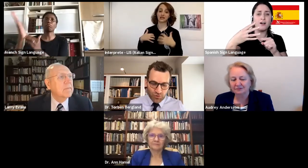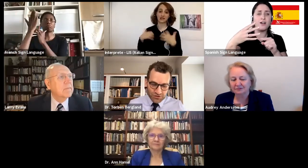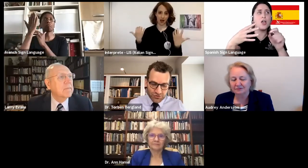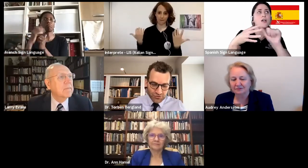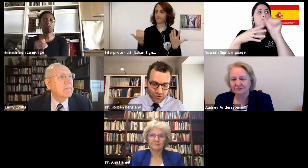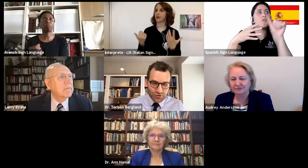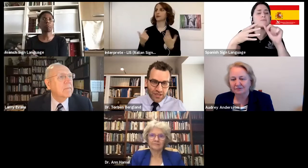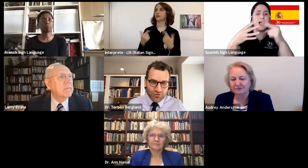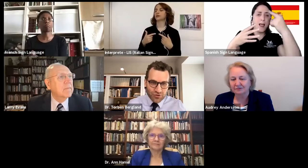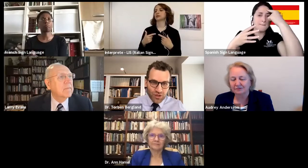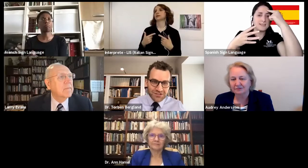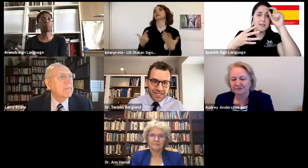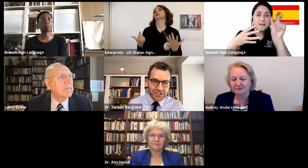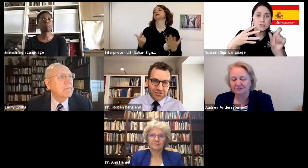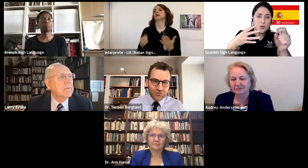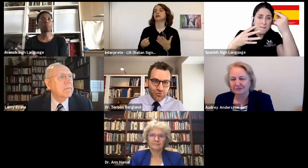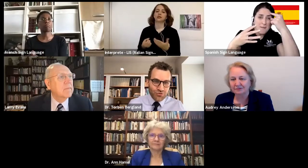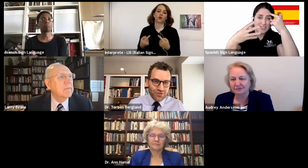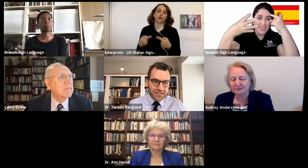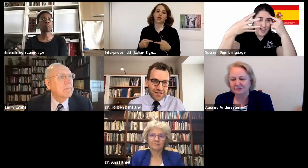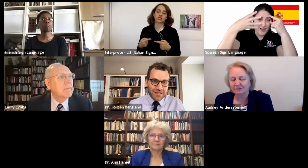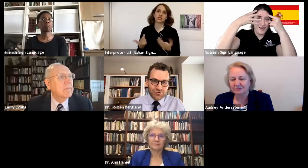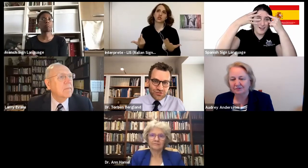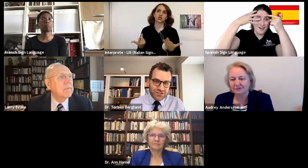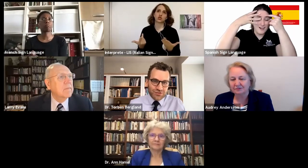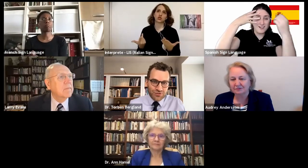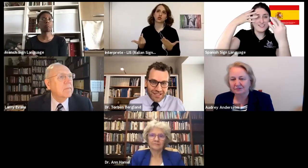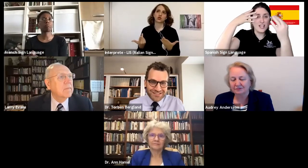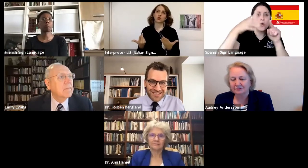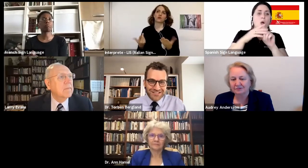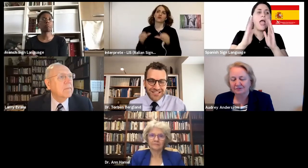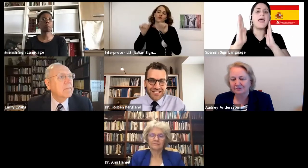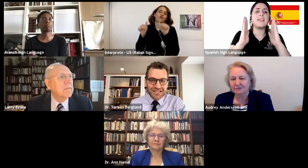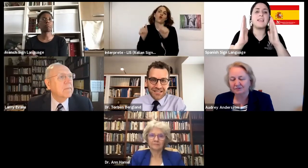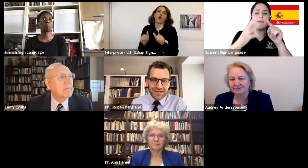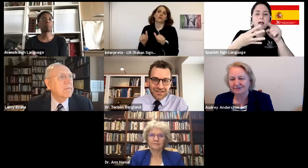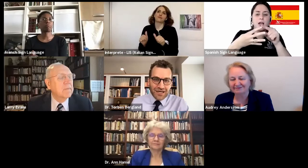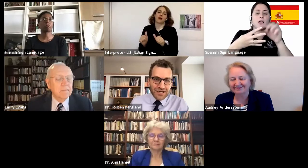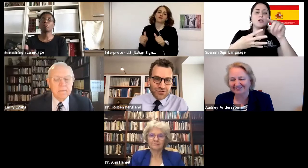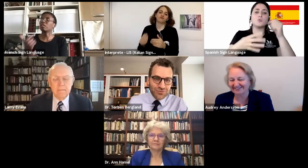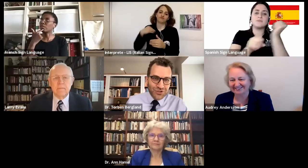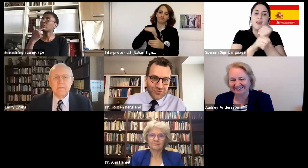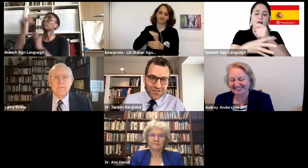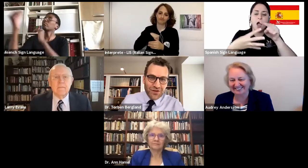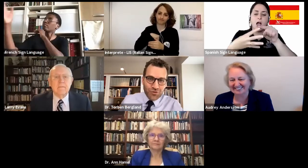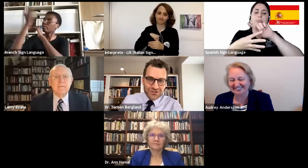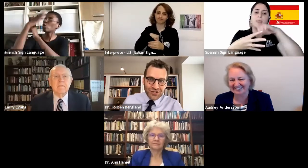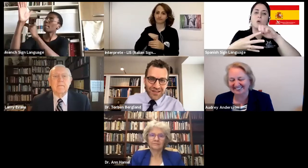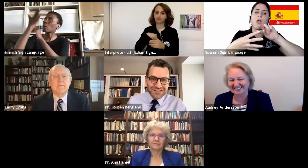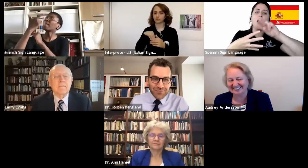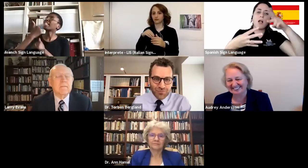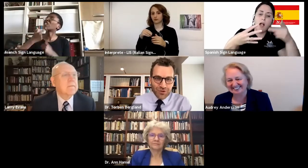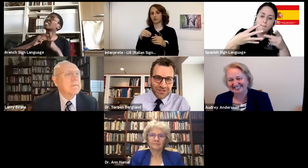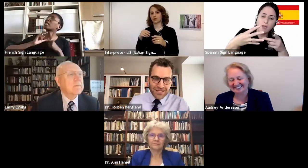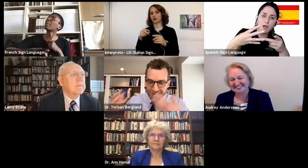it is this process, you, you enter into one stage, you work through that, and then you transition to the next stage. Uh, I assume sort of the theory is